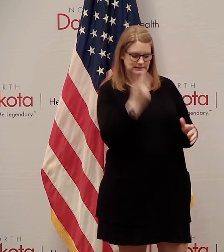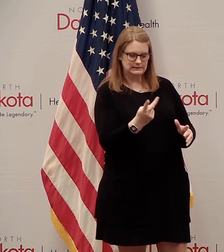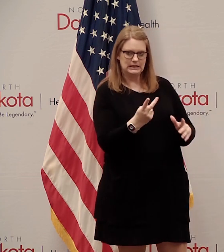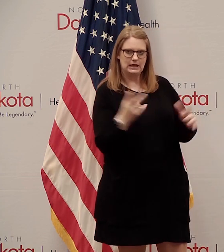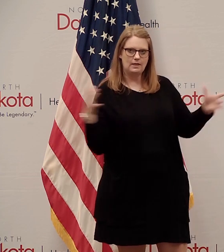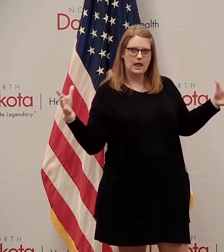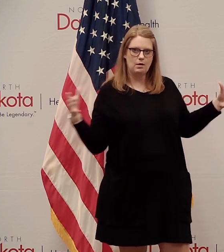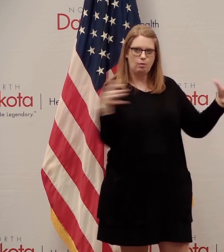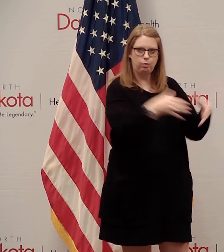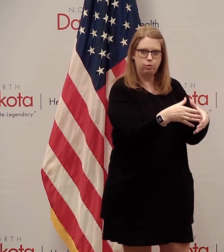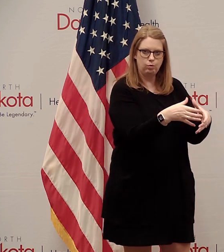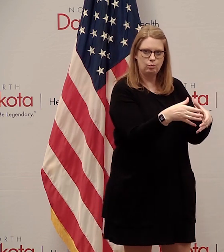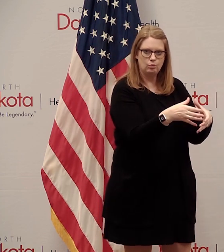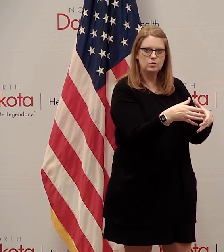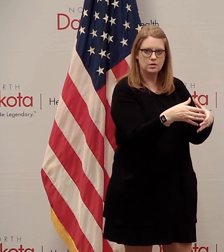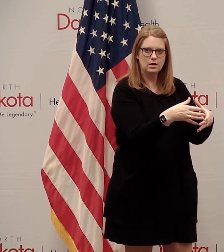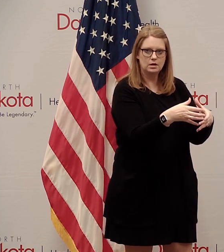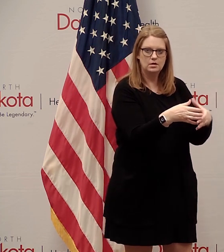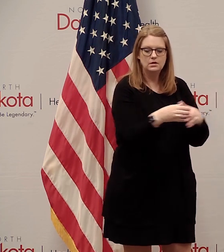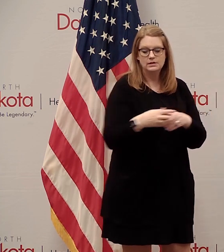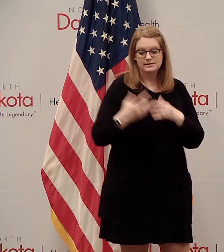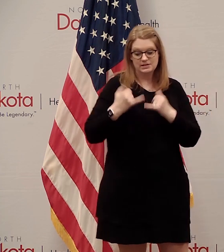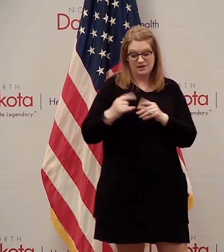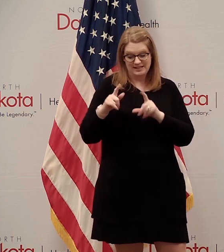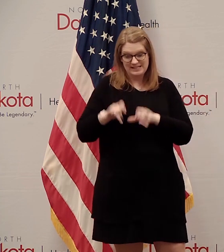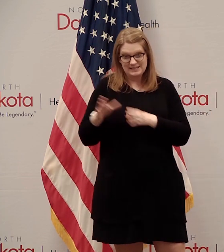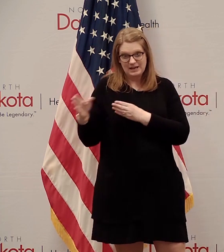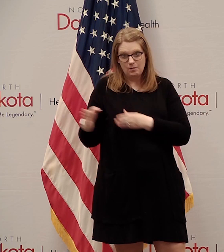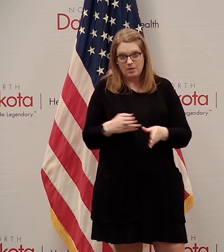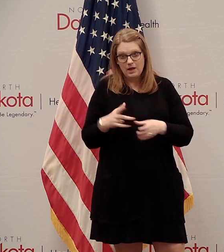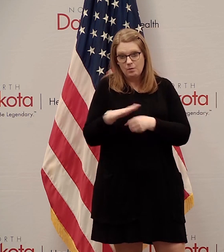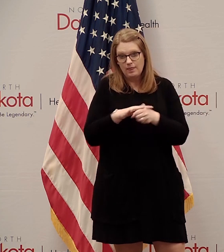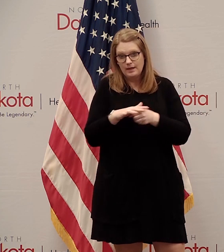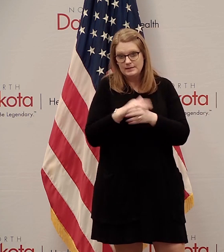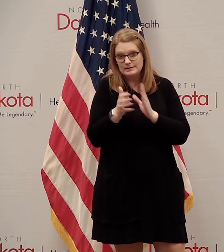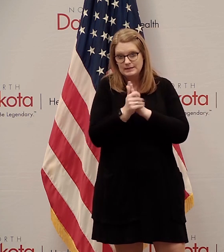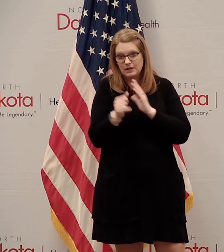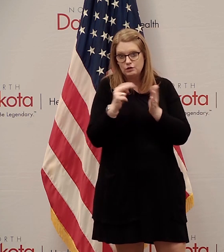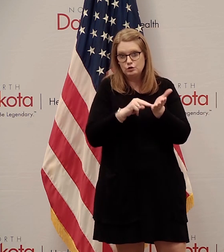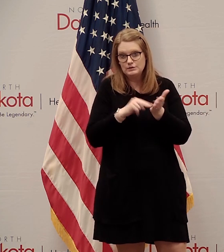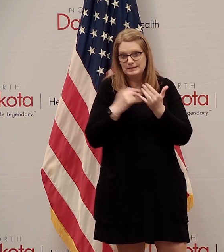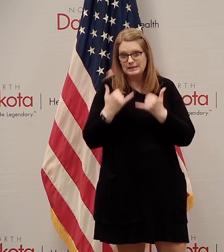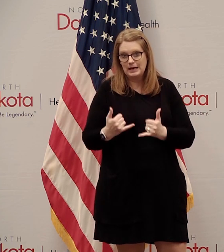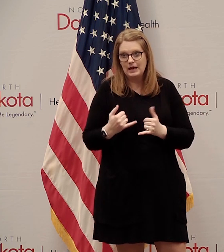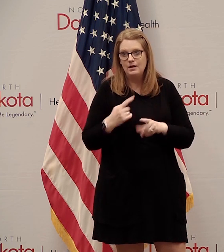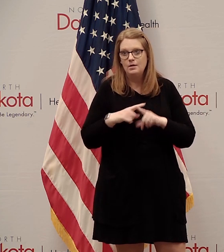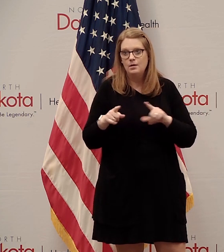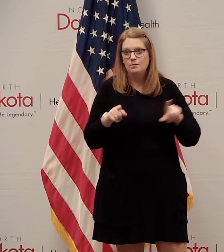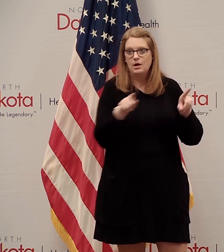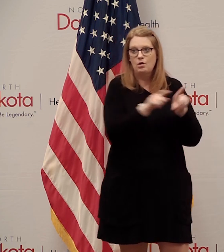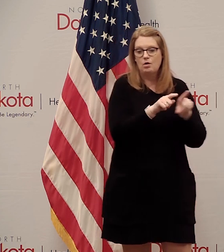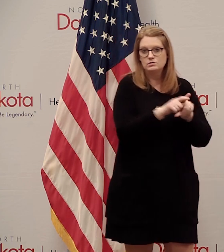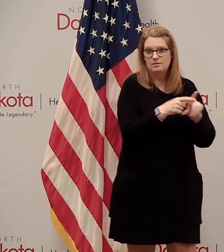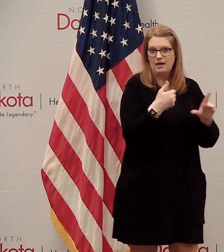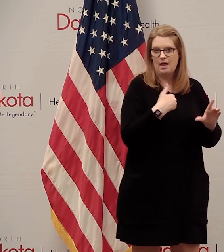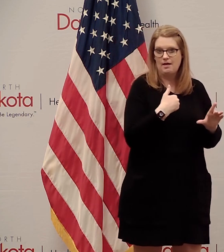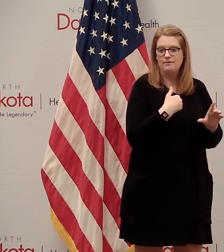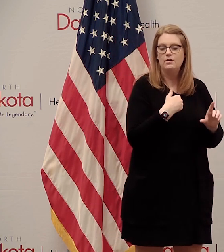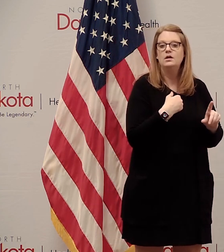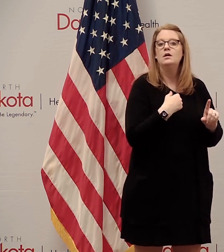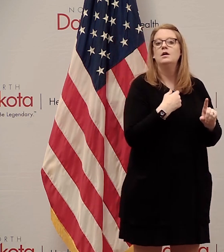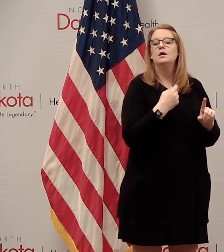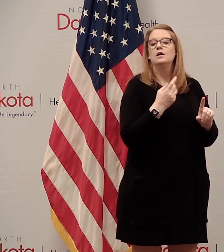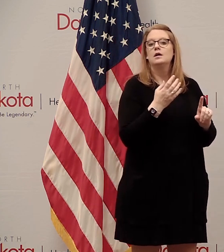intertwined with the testing strategy that's ongoing specifically within skilled nursing today but also have a direct line